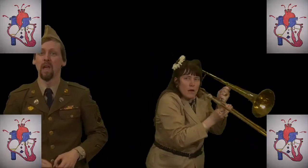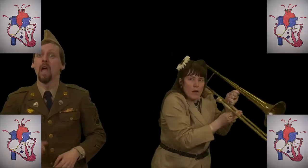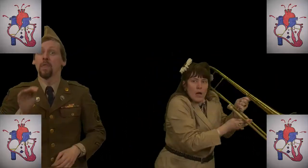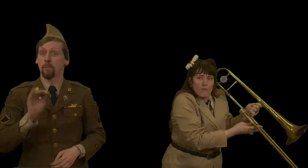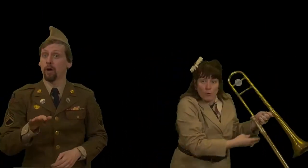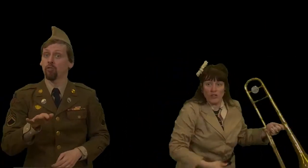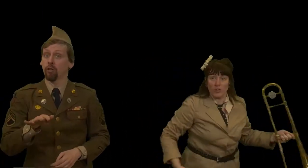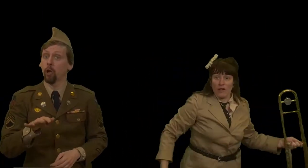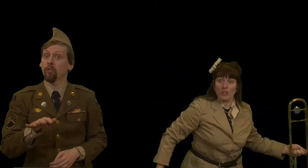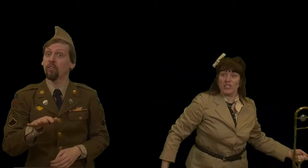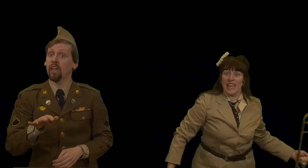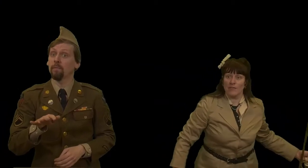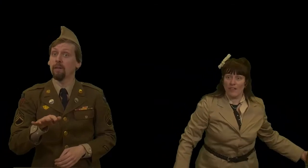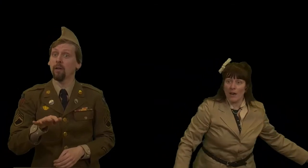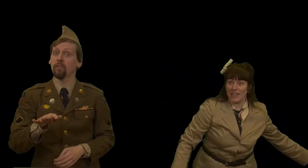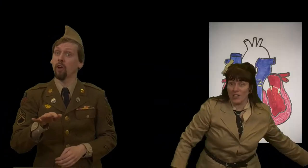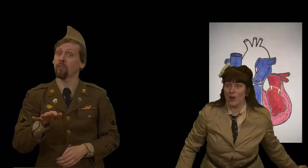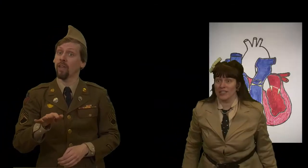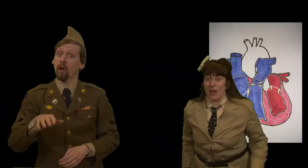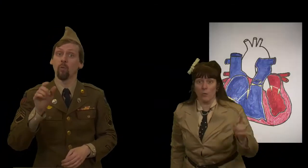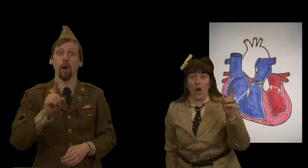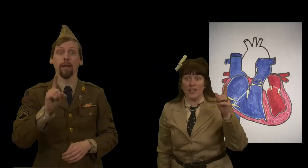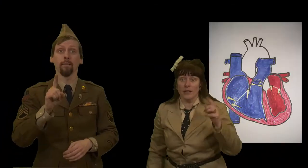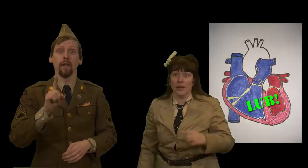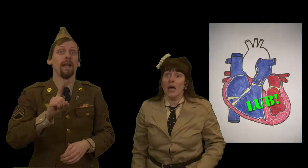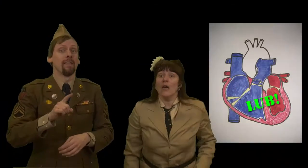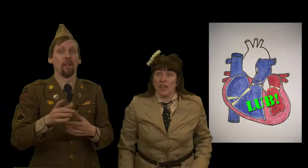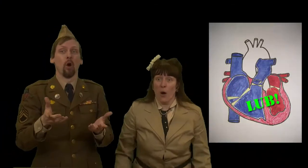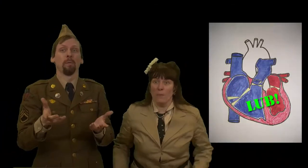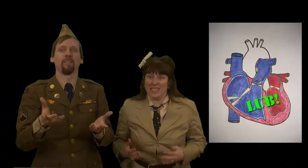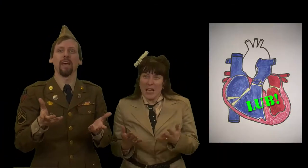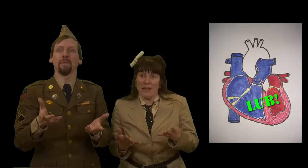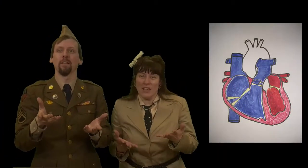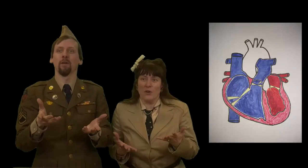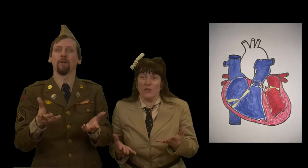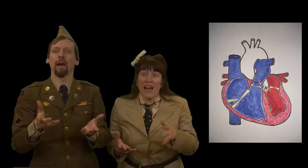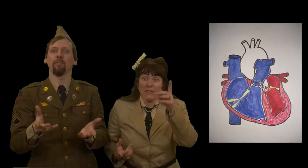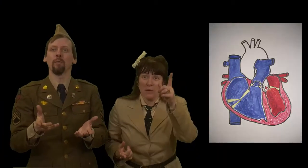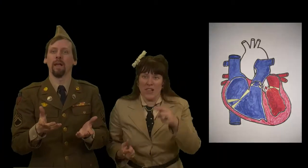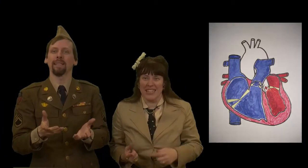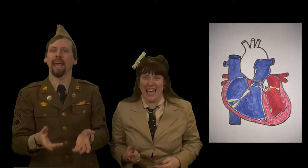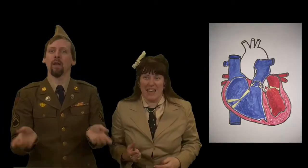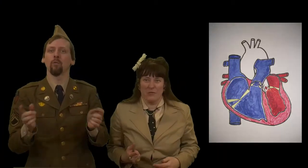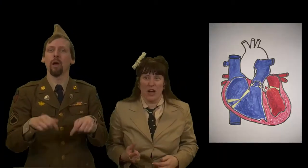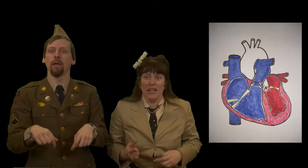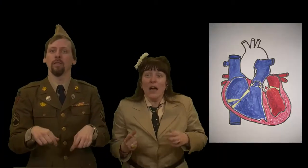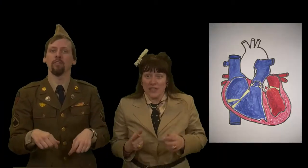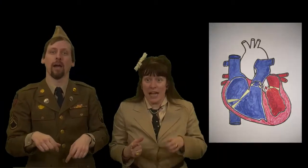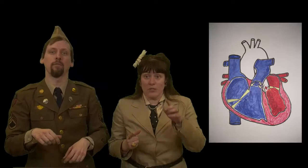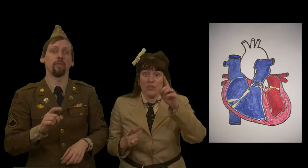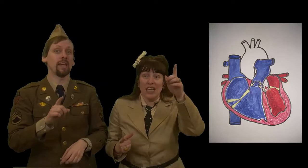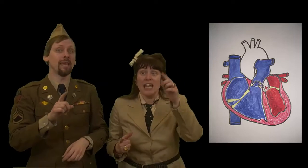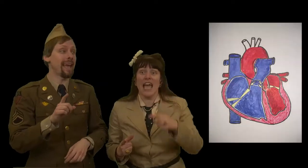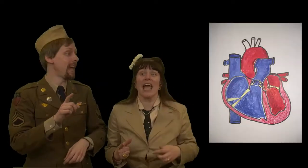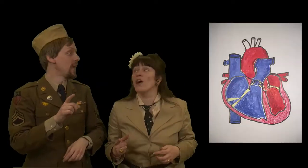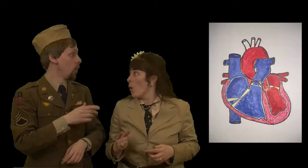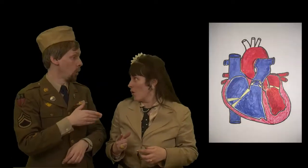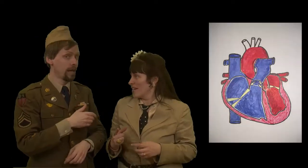The pressure goes to save your vows that's far sound, one, an open semilunar vows so blood can run, this time to the aortic